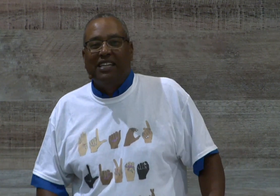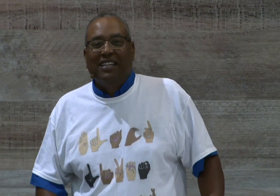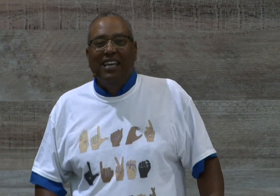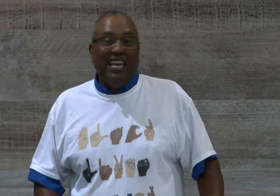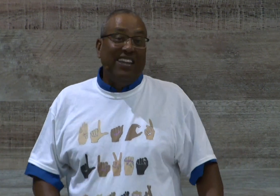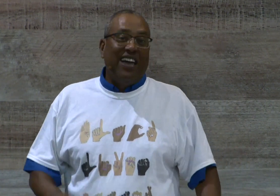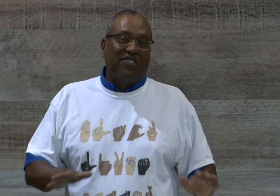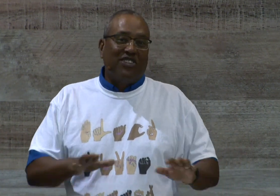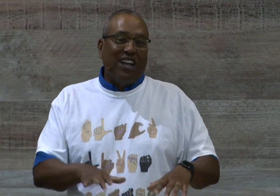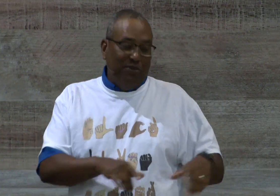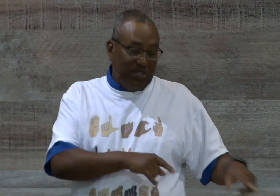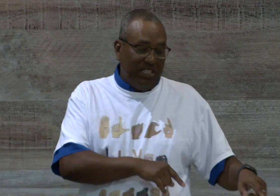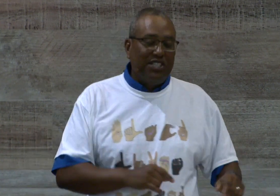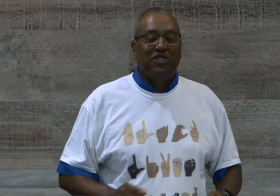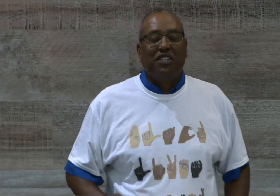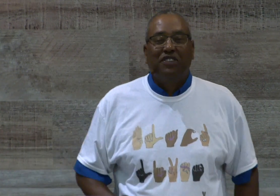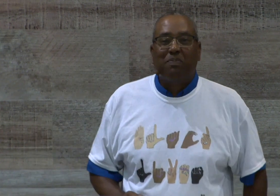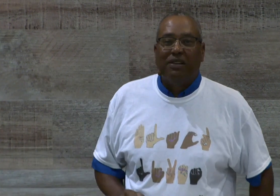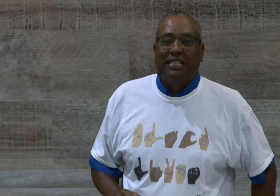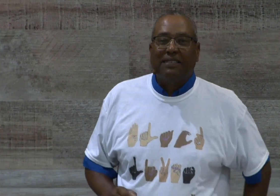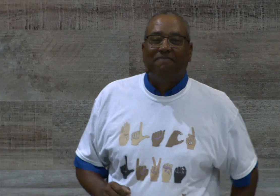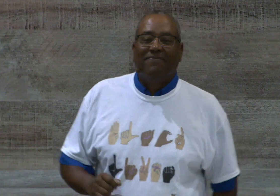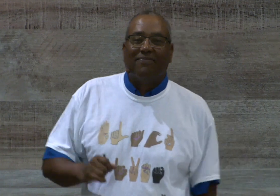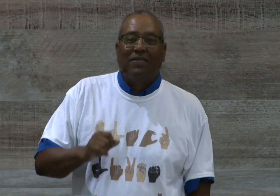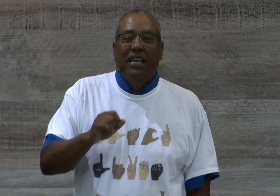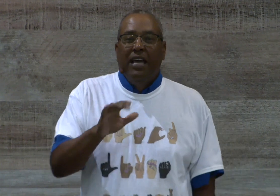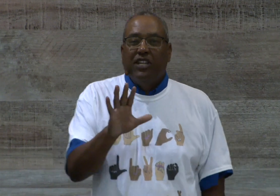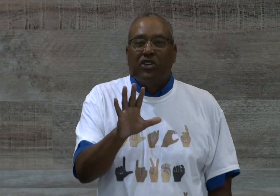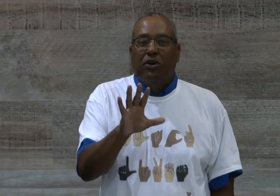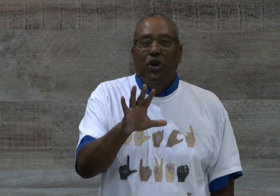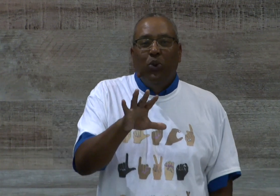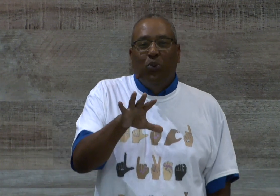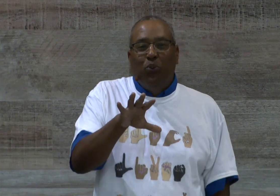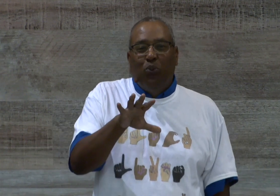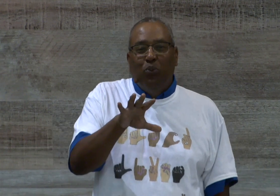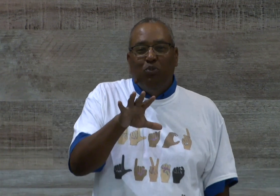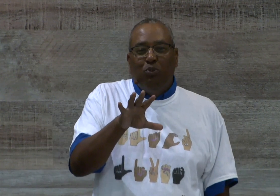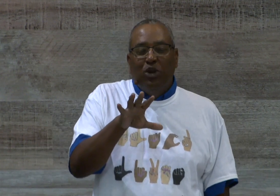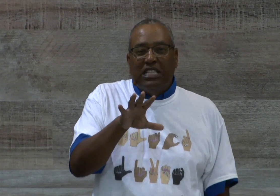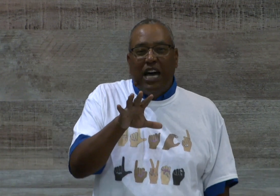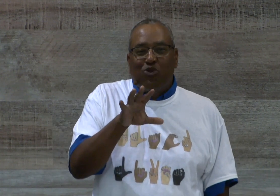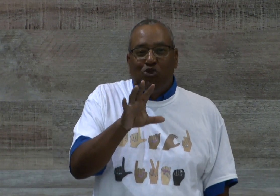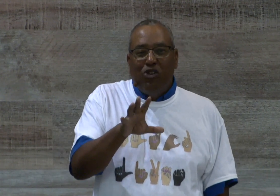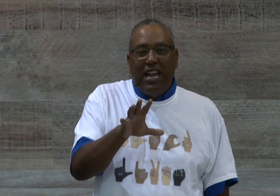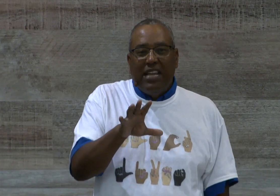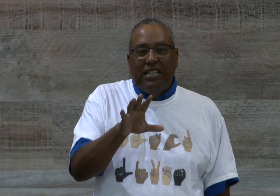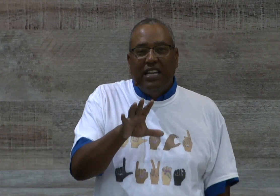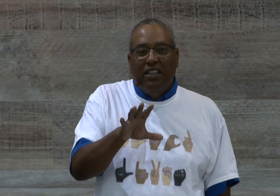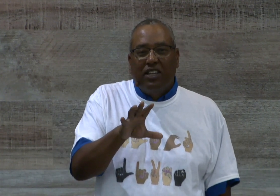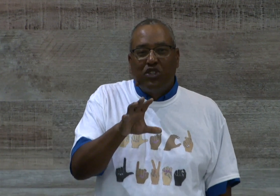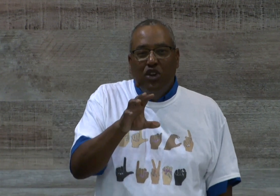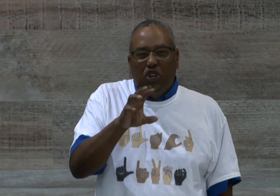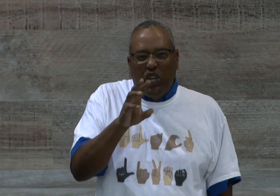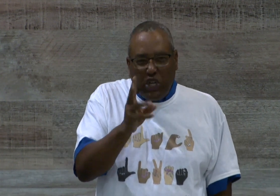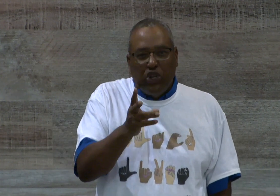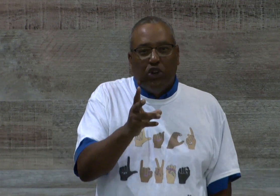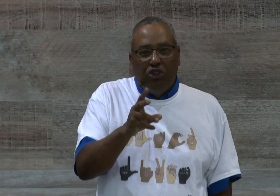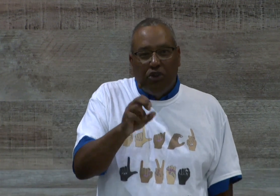it and even after it's dry, we'll still see the footprints. And so it's not ready until it's cured or